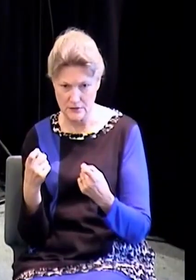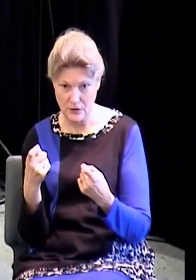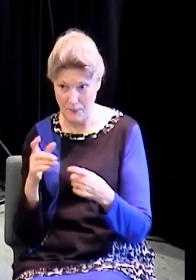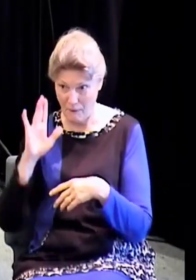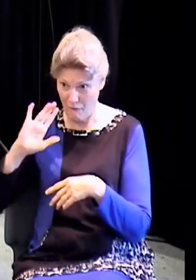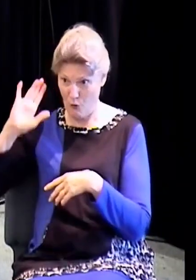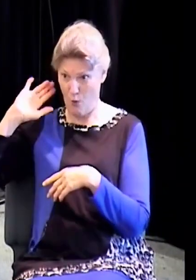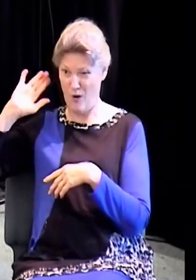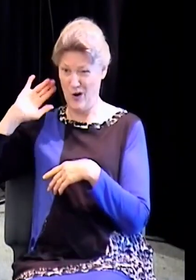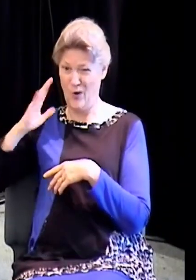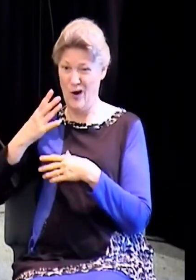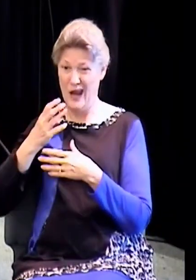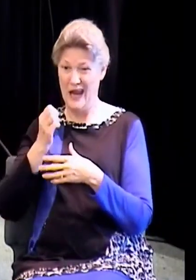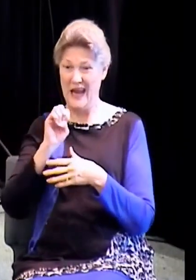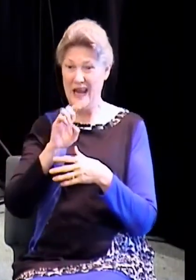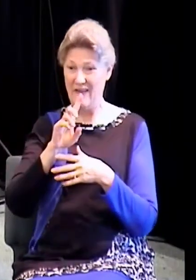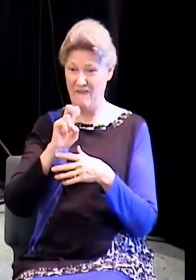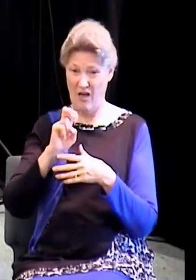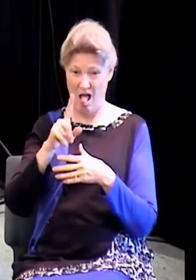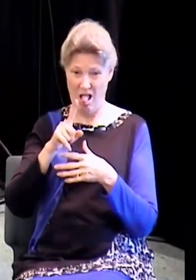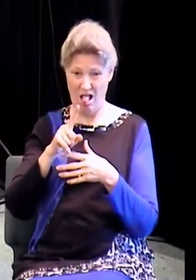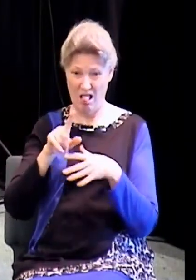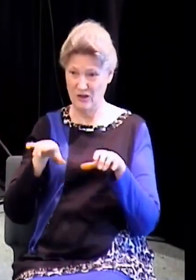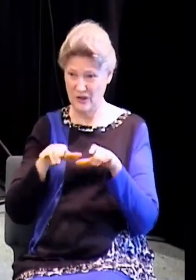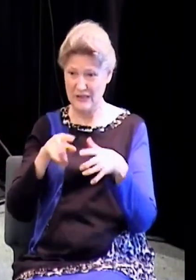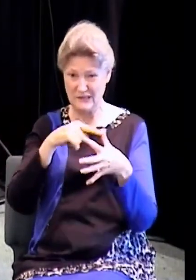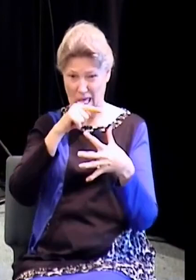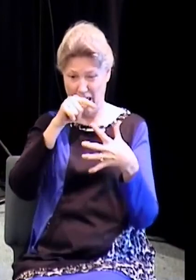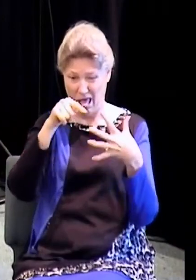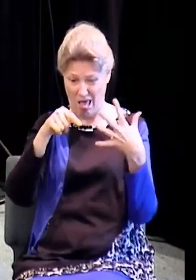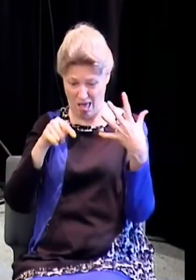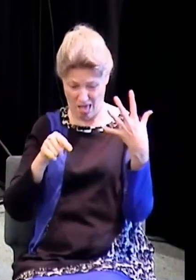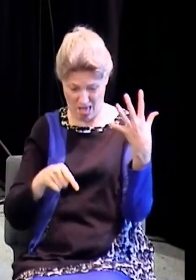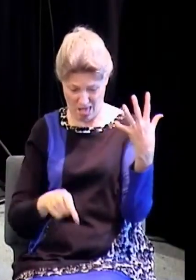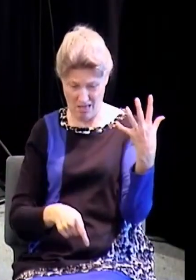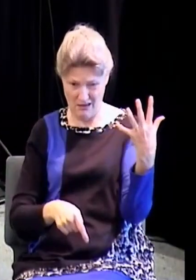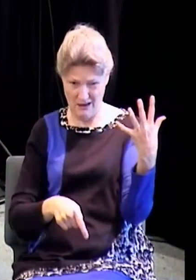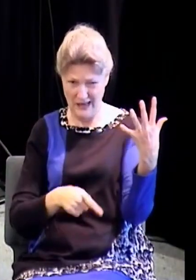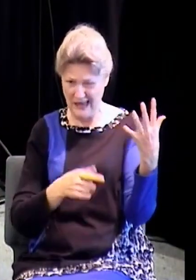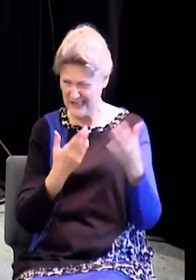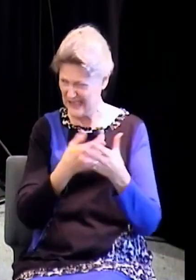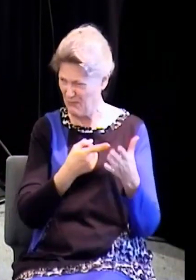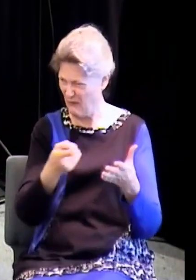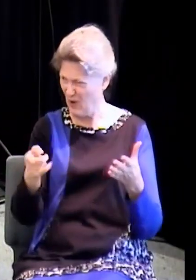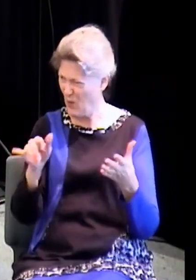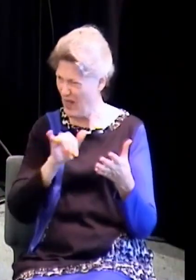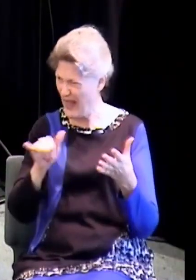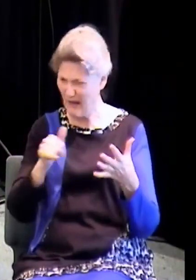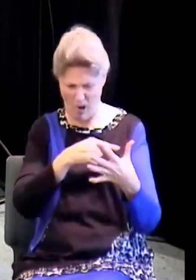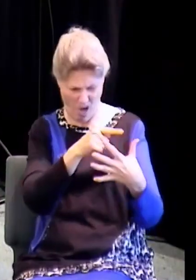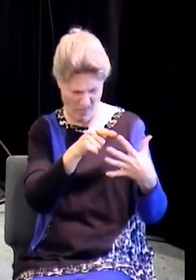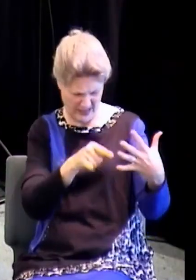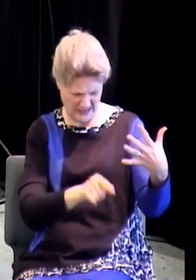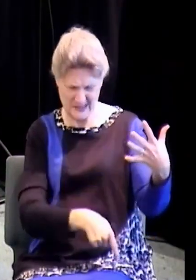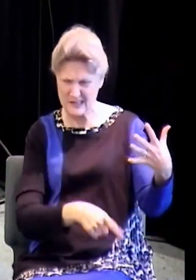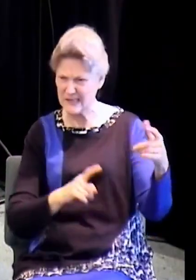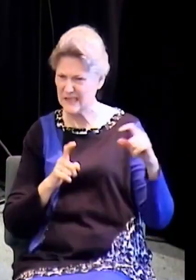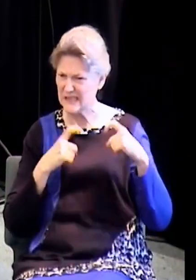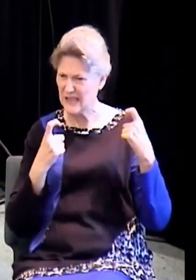And then He goes on to say, but such were some of you, but you were washed. You were changed. You were born again. You